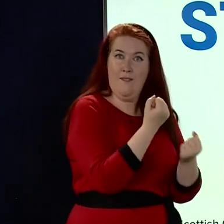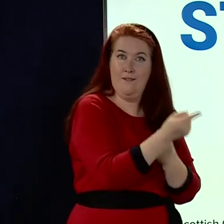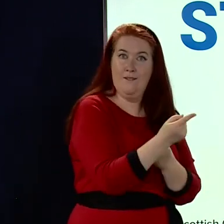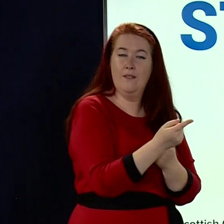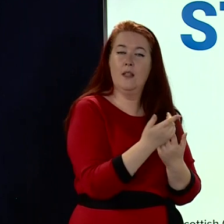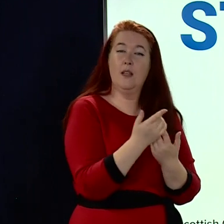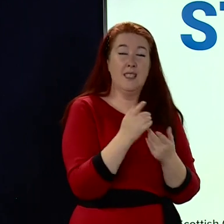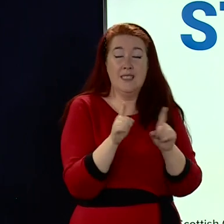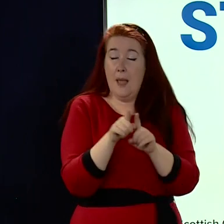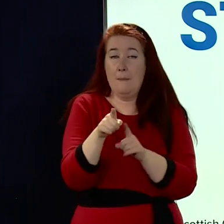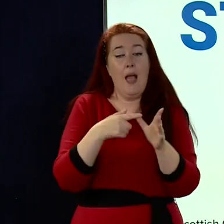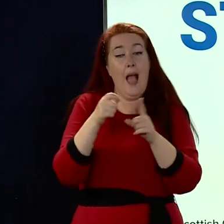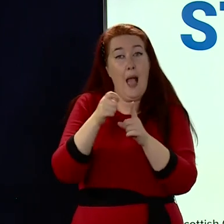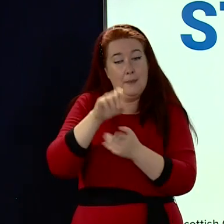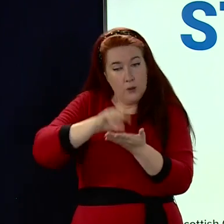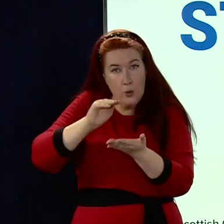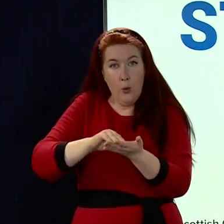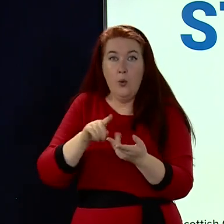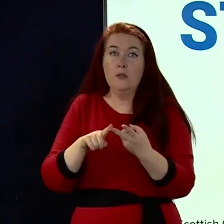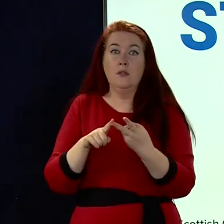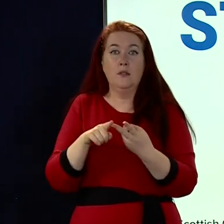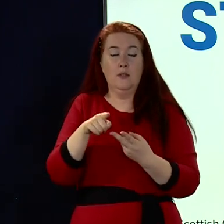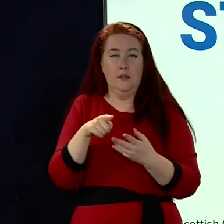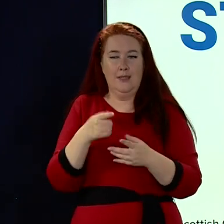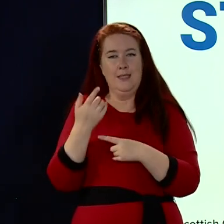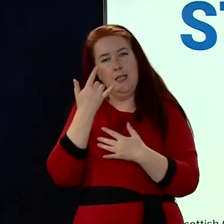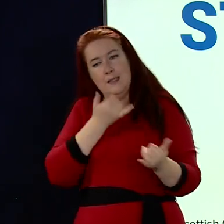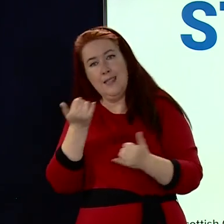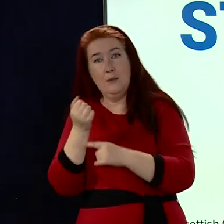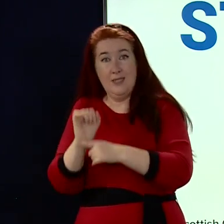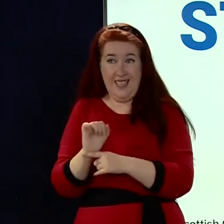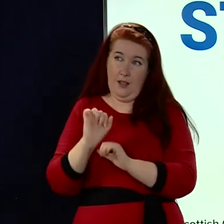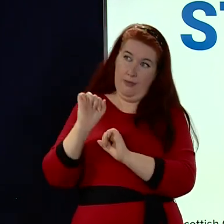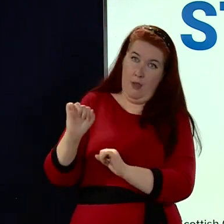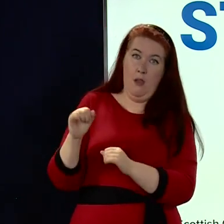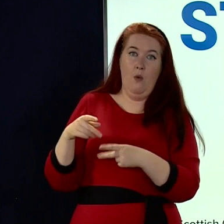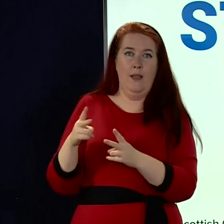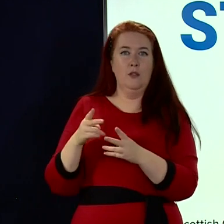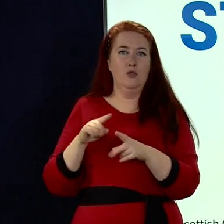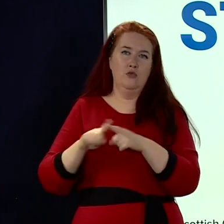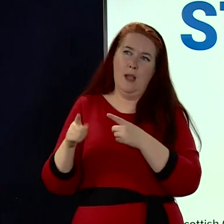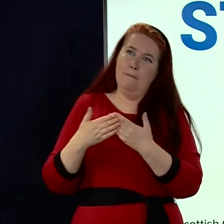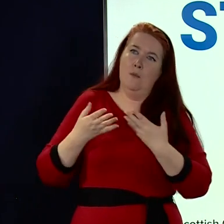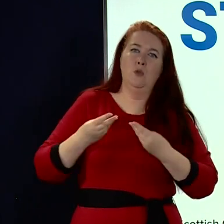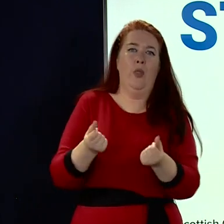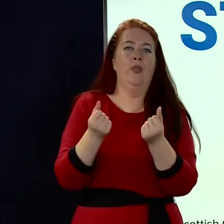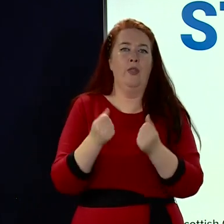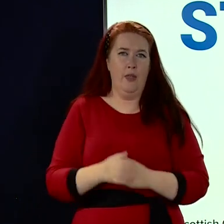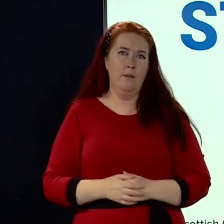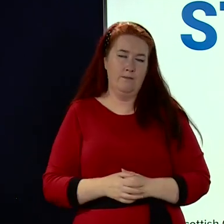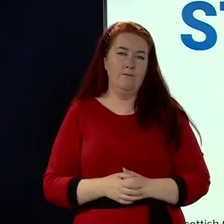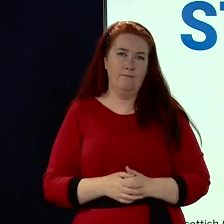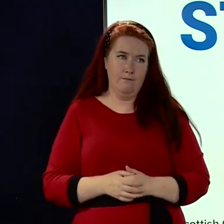onto your phone. Use all of the ways in which Test and Protect try to make what they do more efficient. So this is